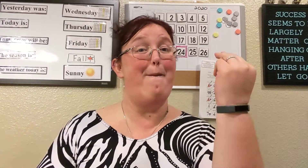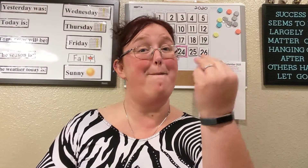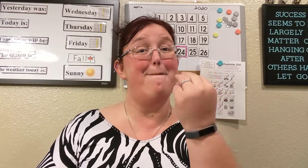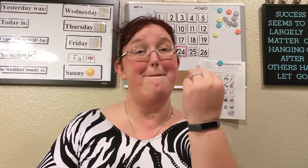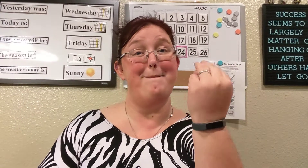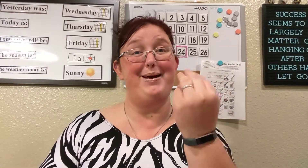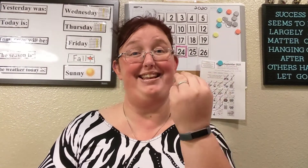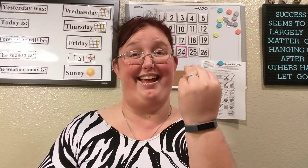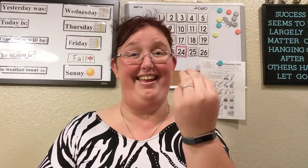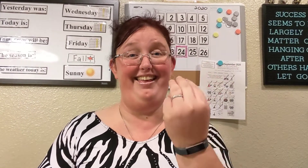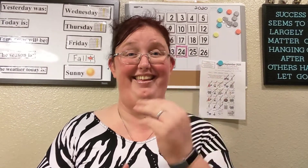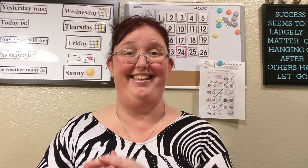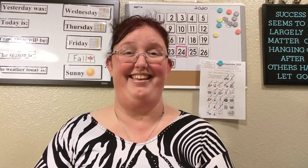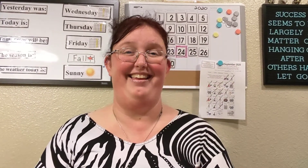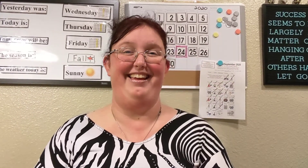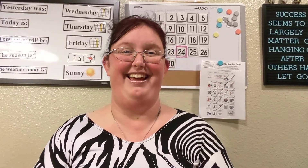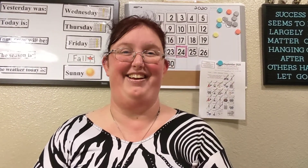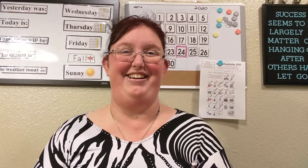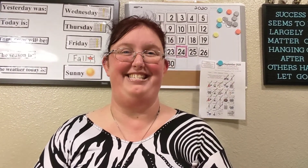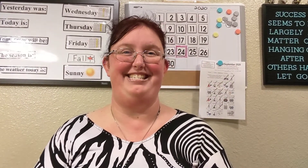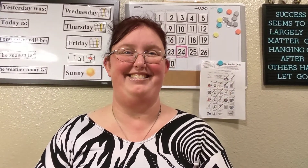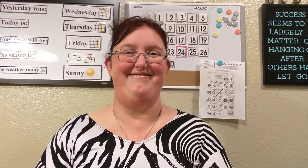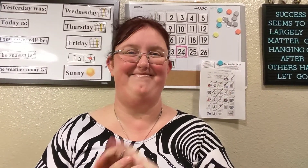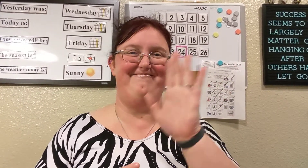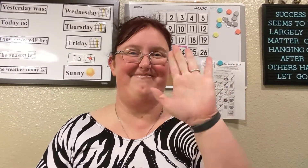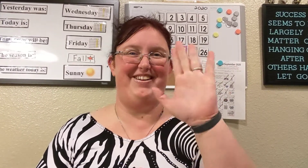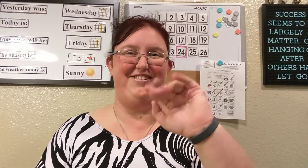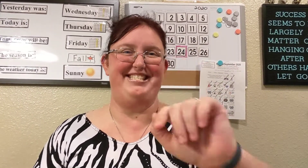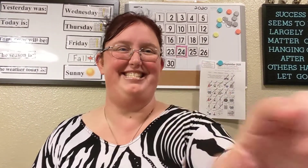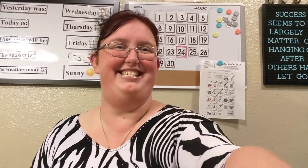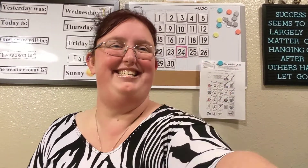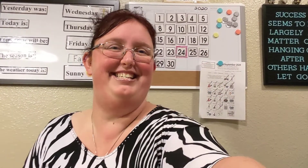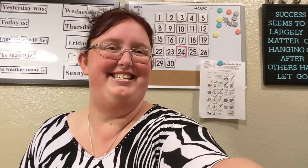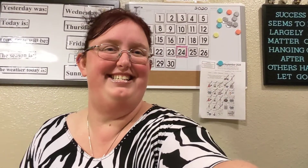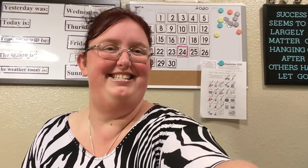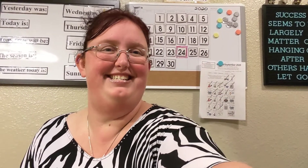monday all right bye friends you you you you you you